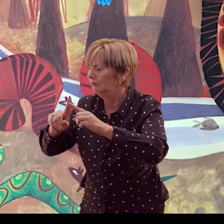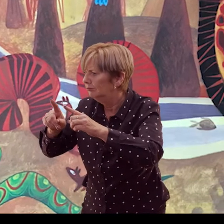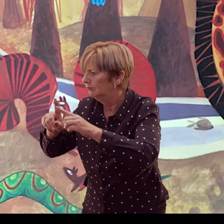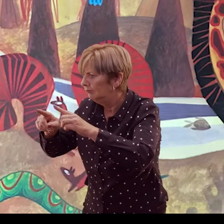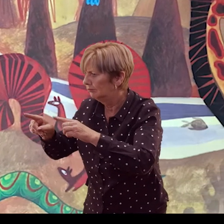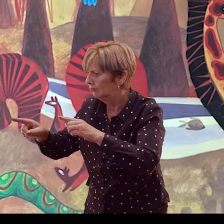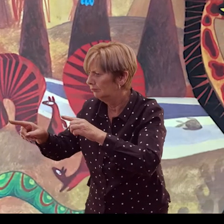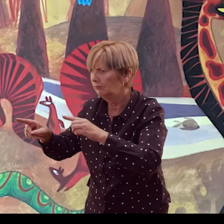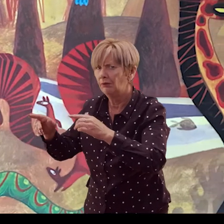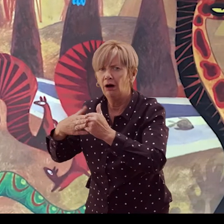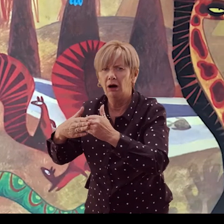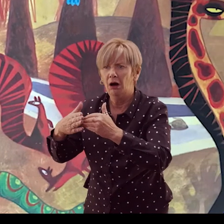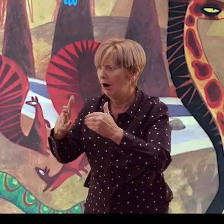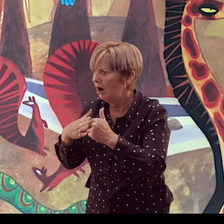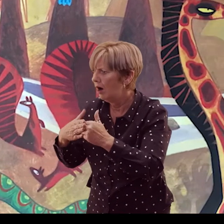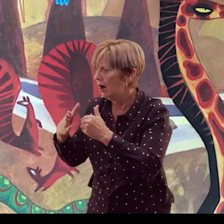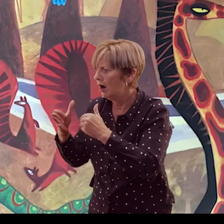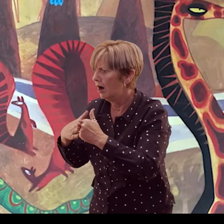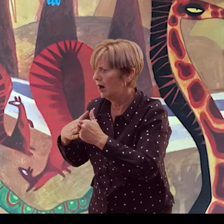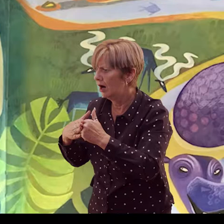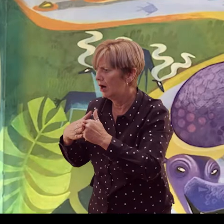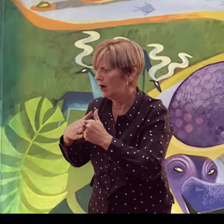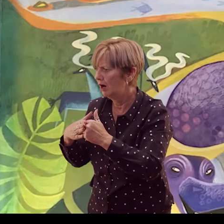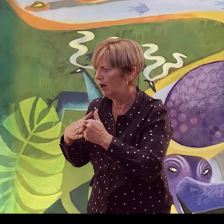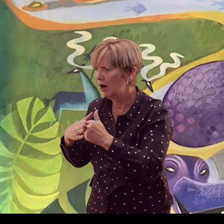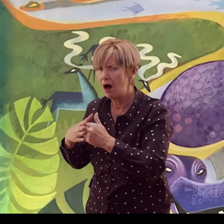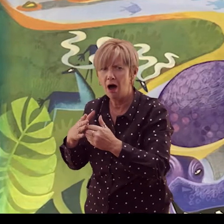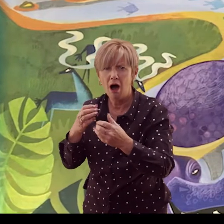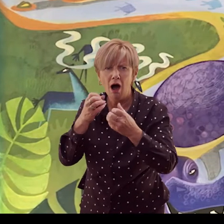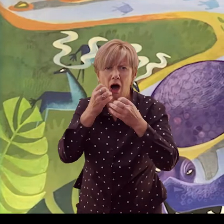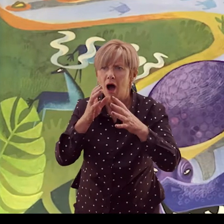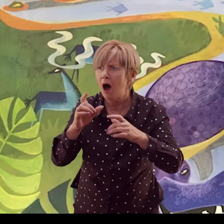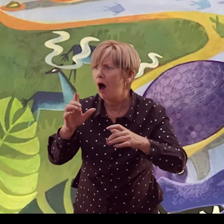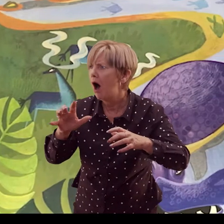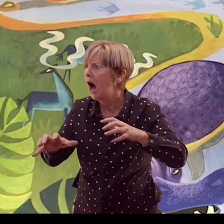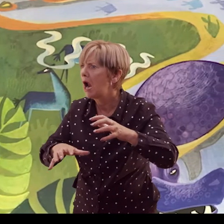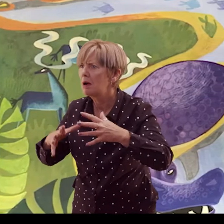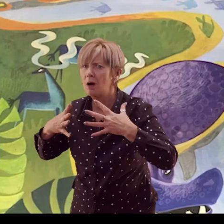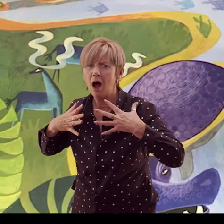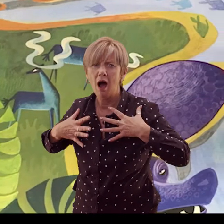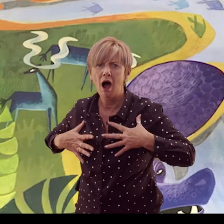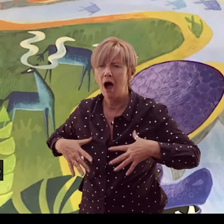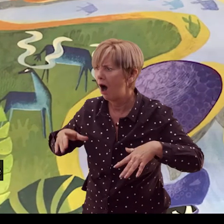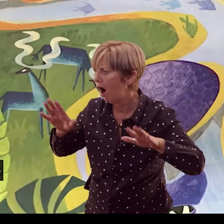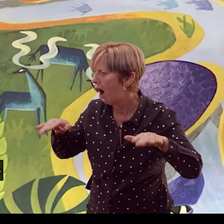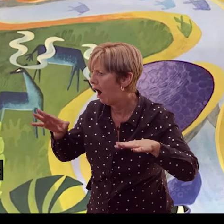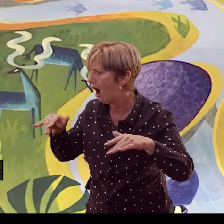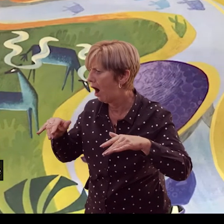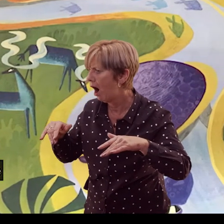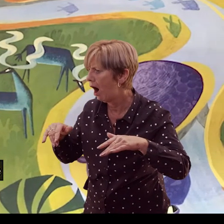and another yet another of the wonderfully clothed animals. Stopping for a last